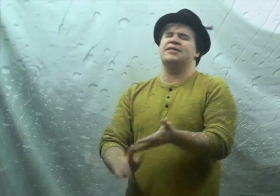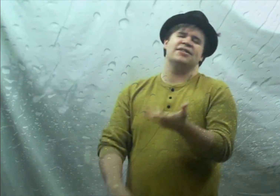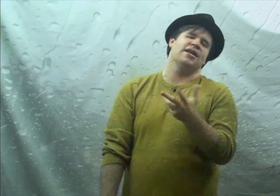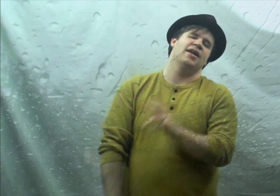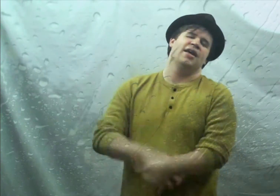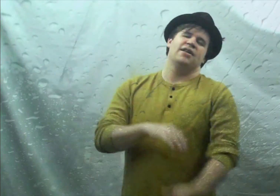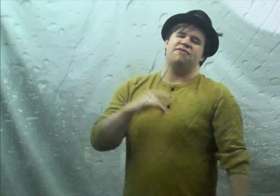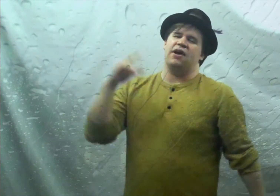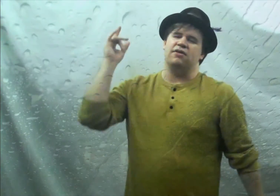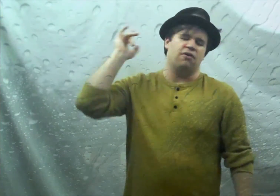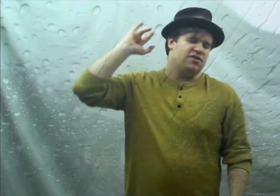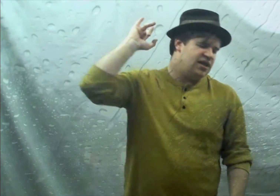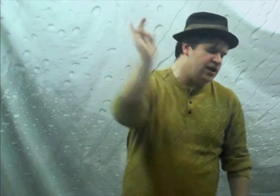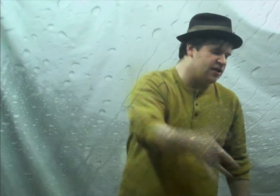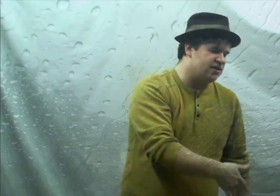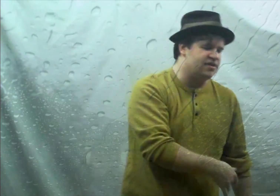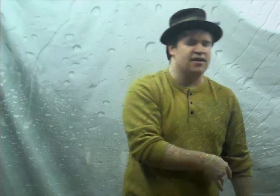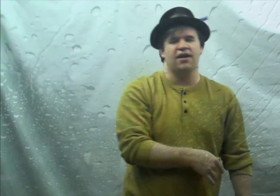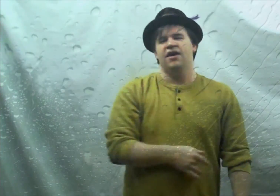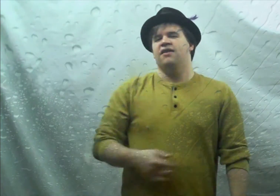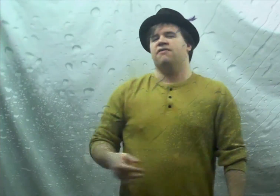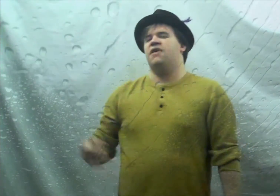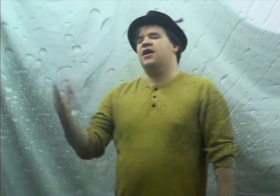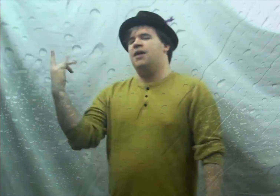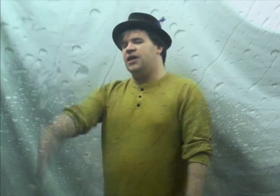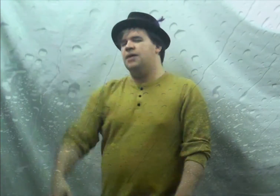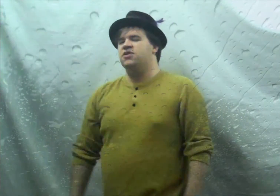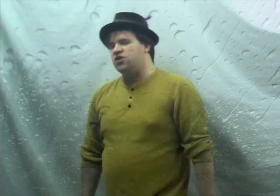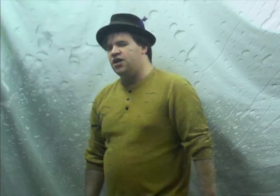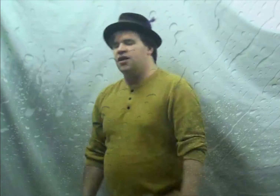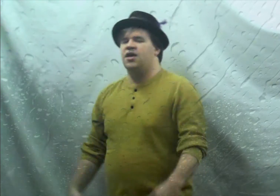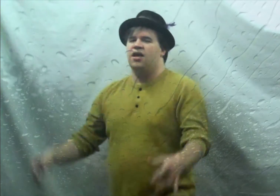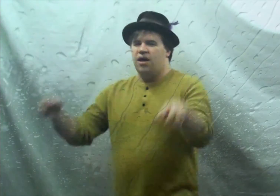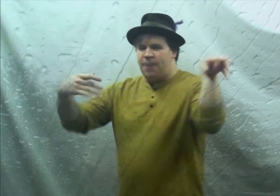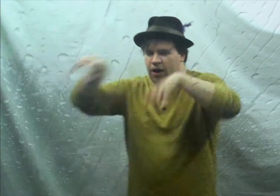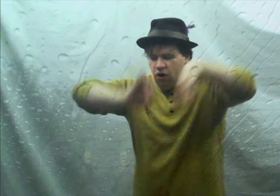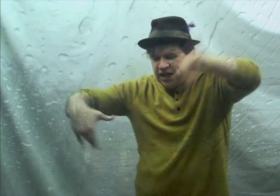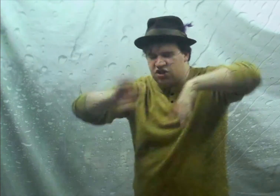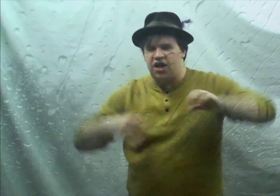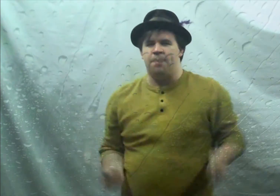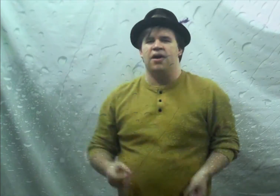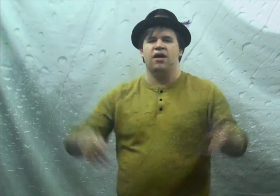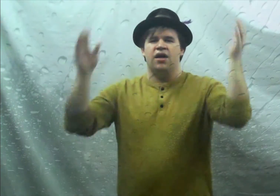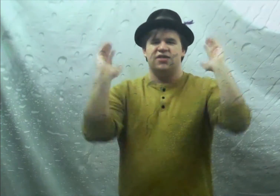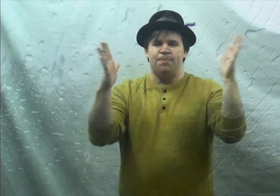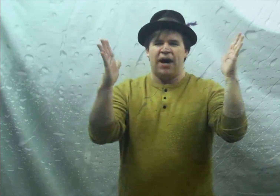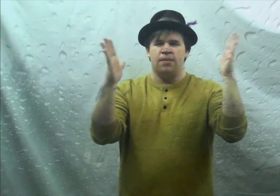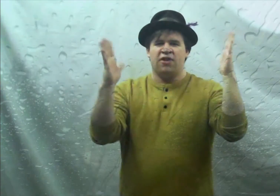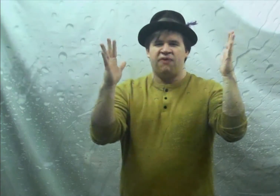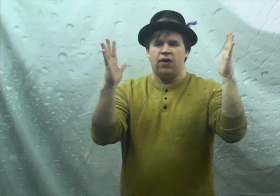some postidas some M&Ms pack all the shit up sit by the motherfucking